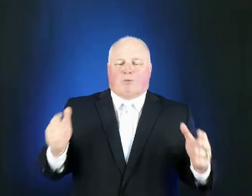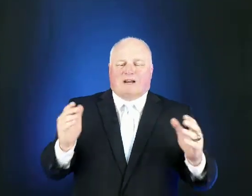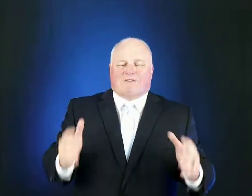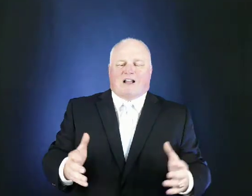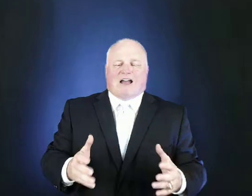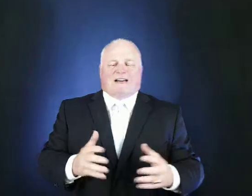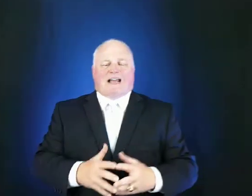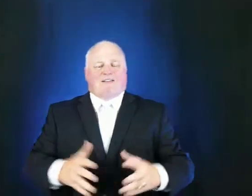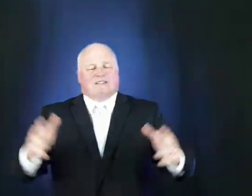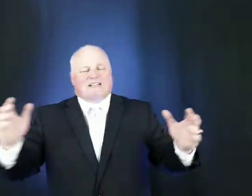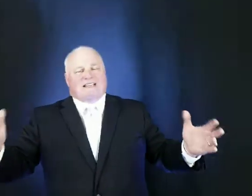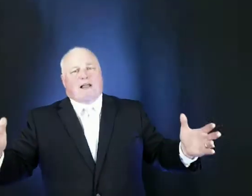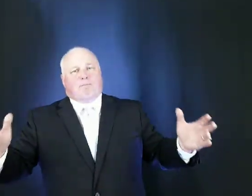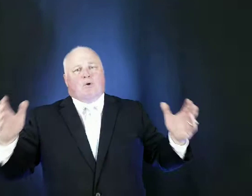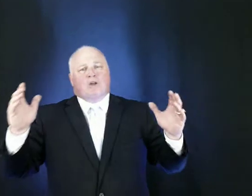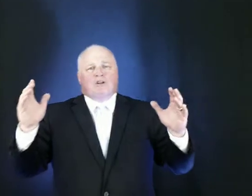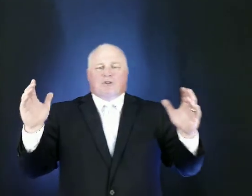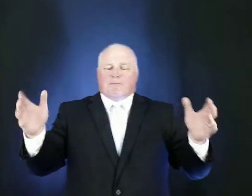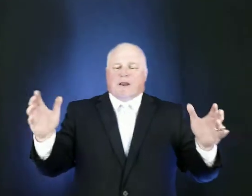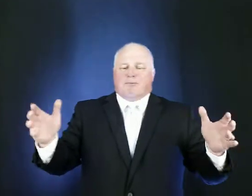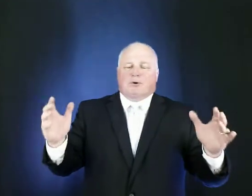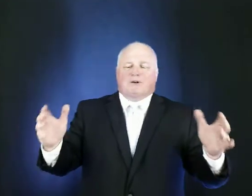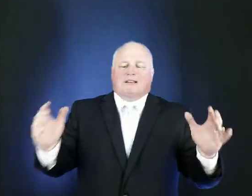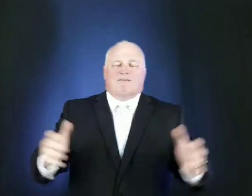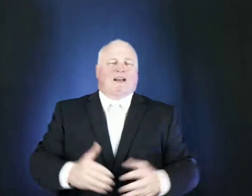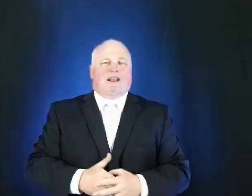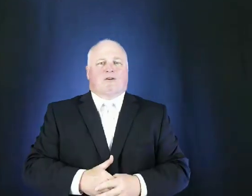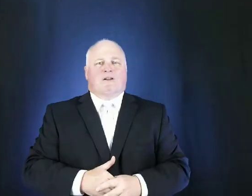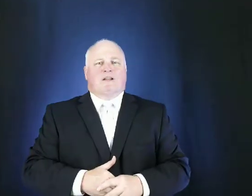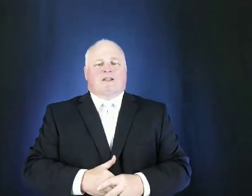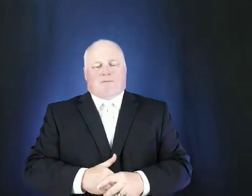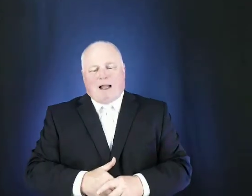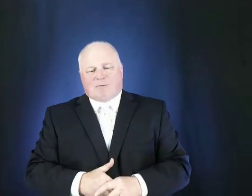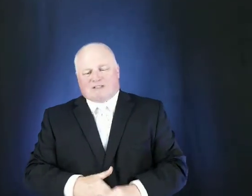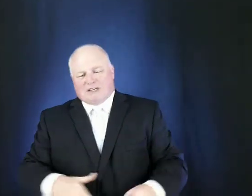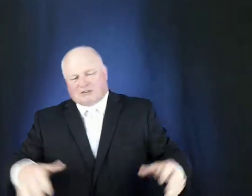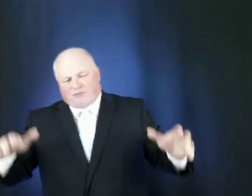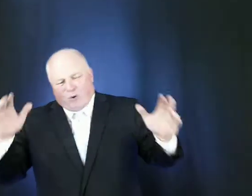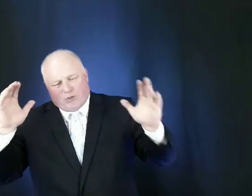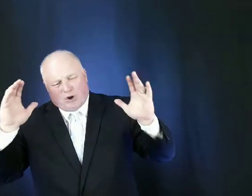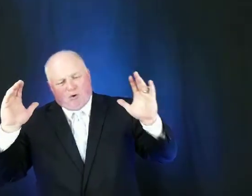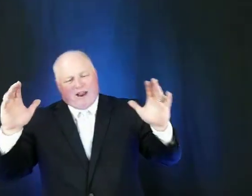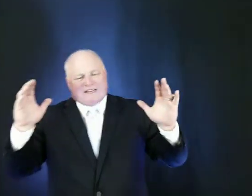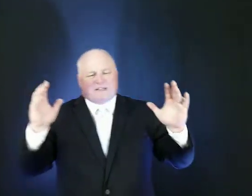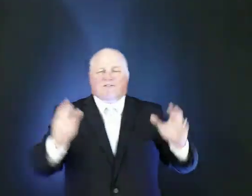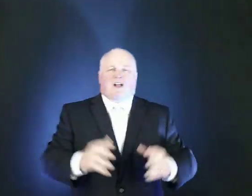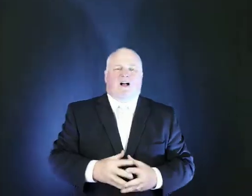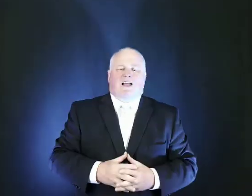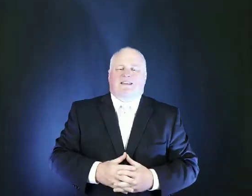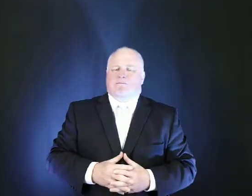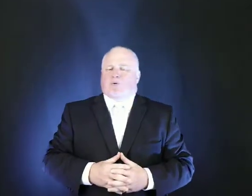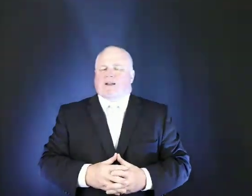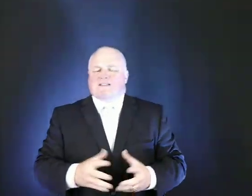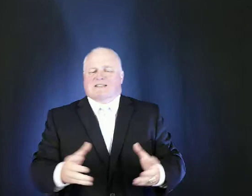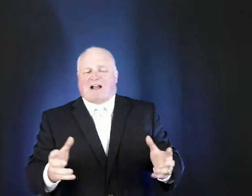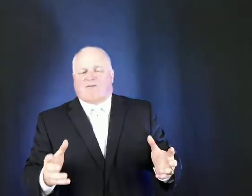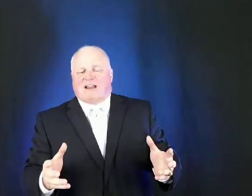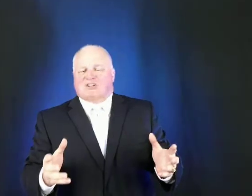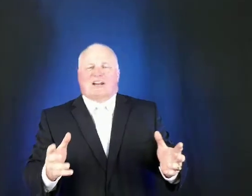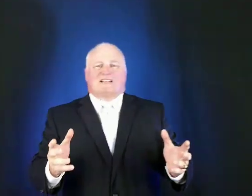we live godly lives as example to the people who are living here the bible says for the grace of god that brings salvation has